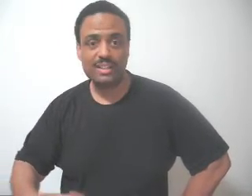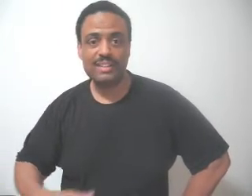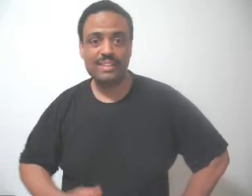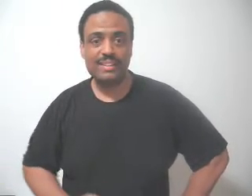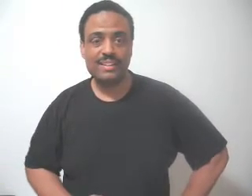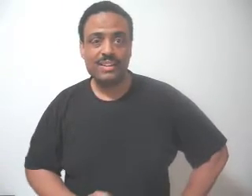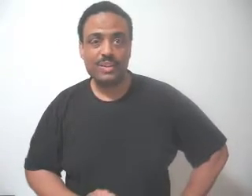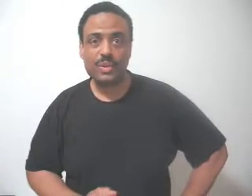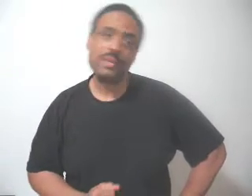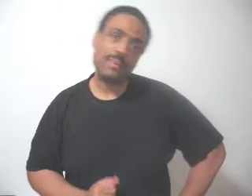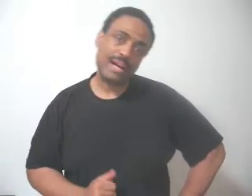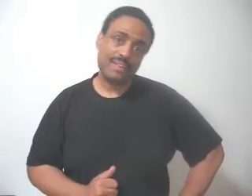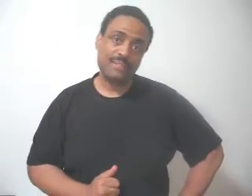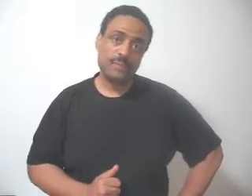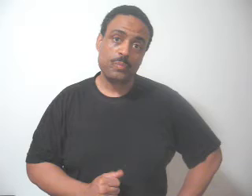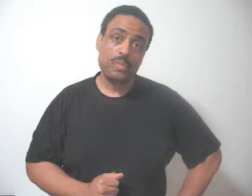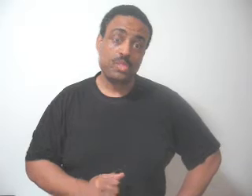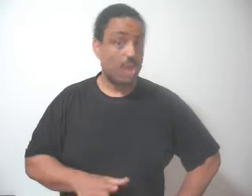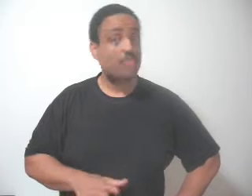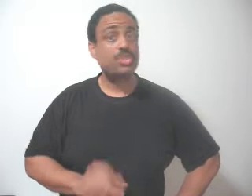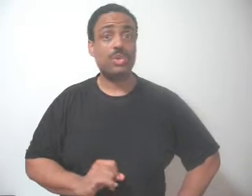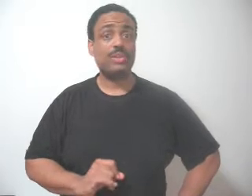or what about soft shoulder